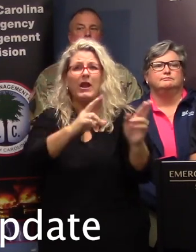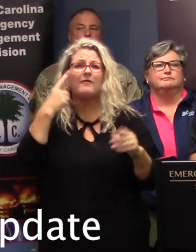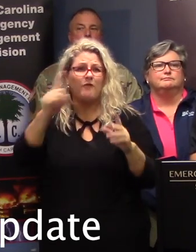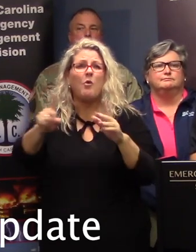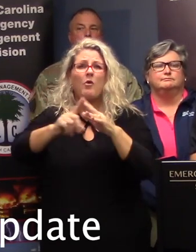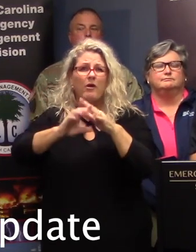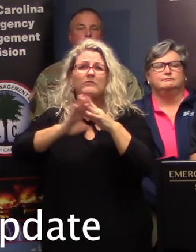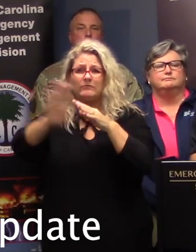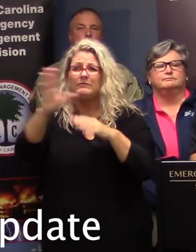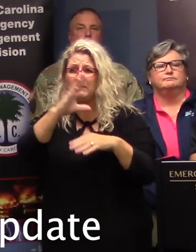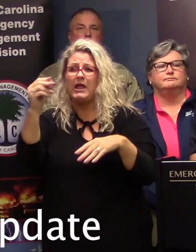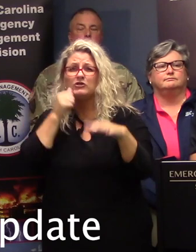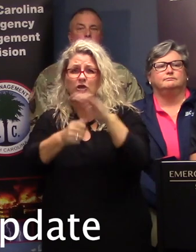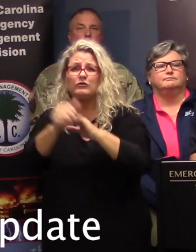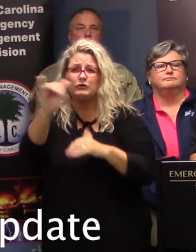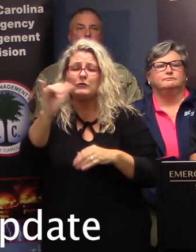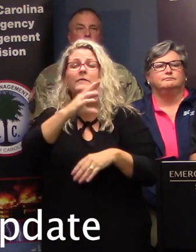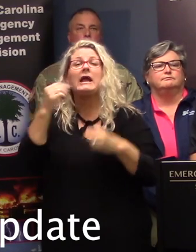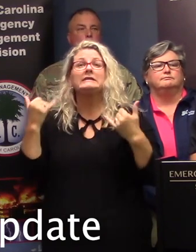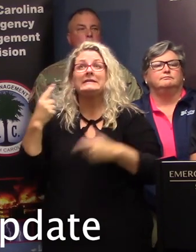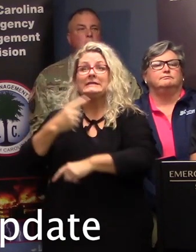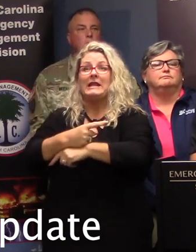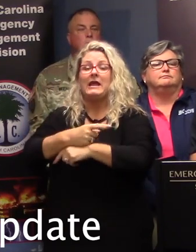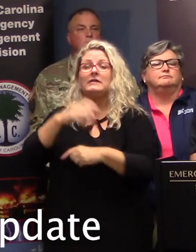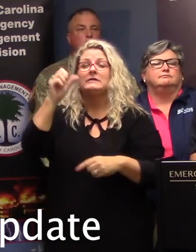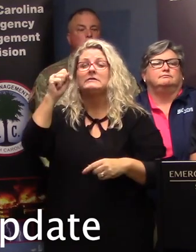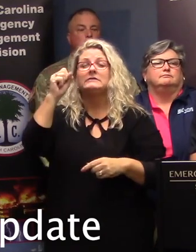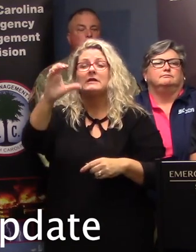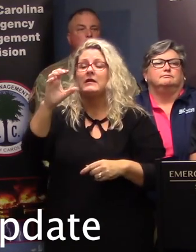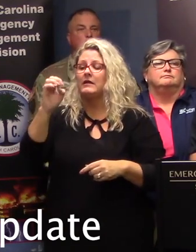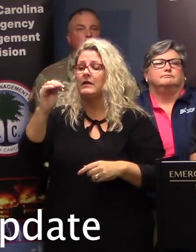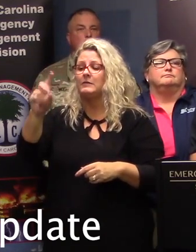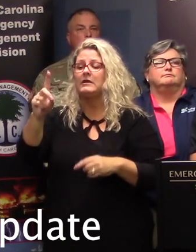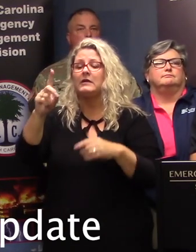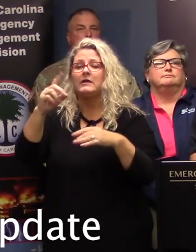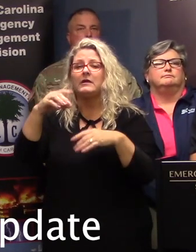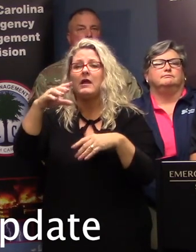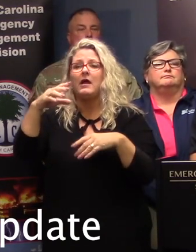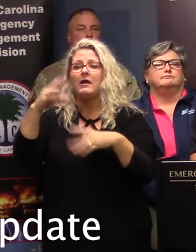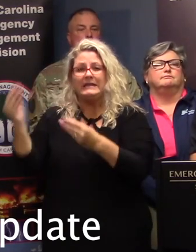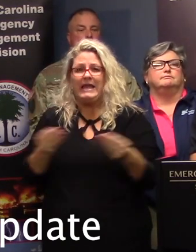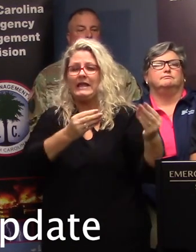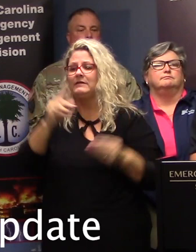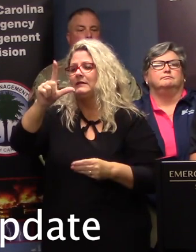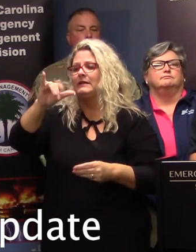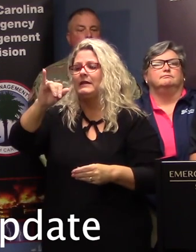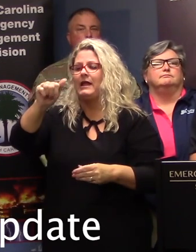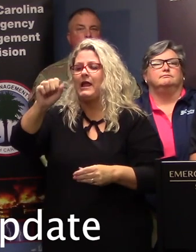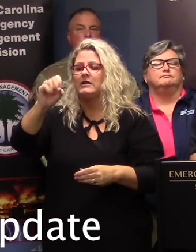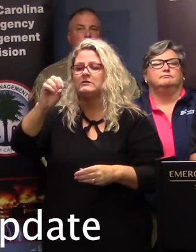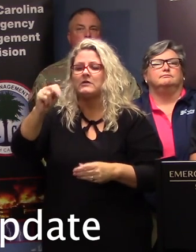also, today, we deployed our South Carolina Emergency Management Division liaisons to the coastal counties to assist with